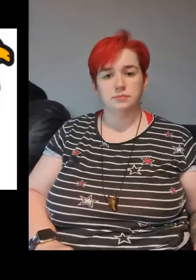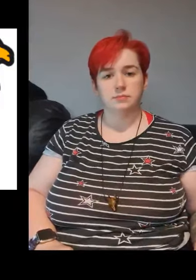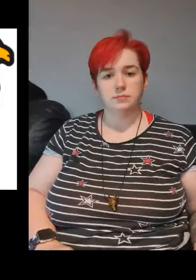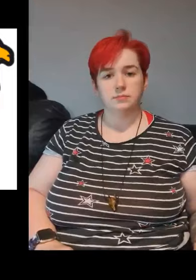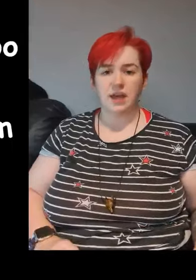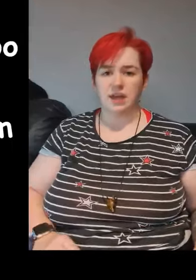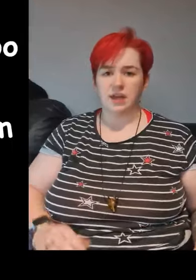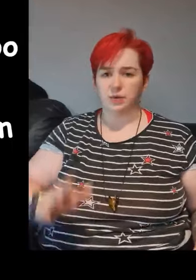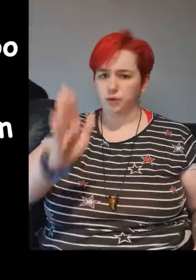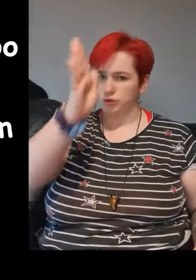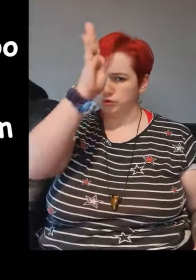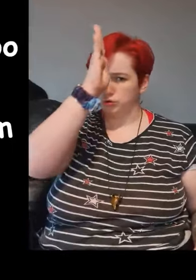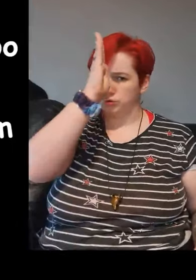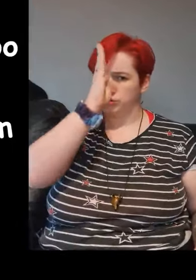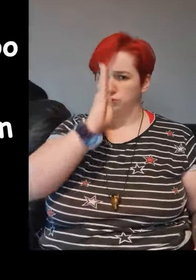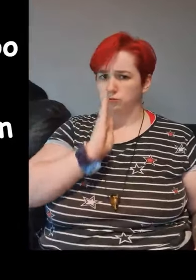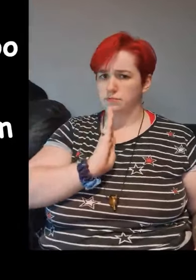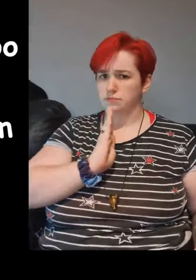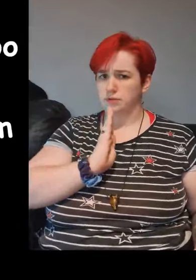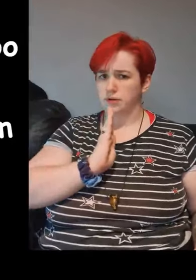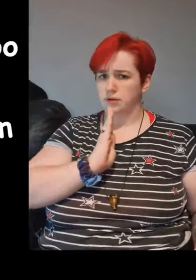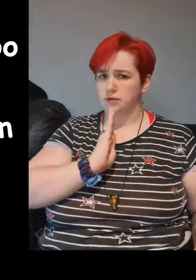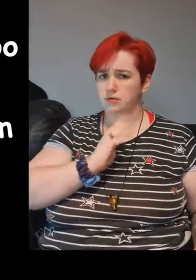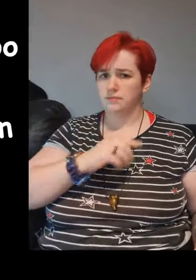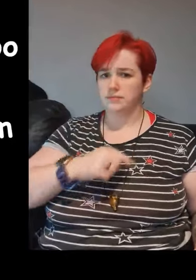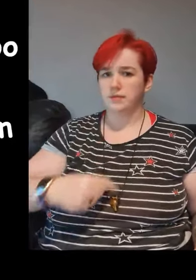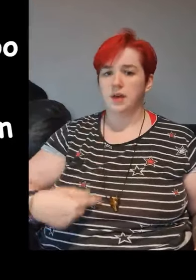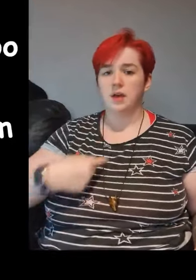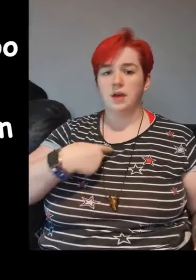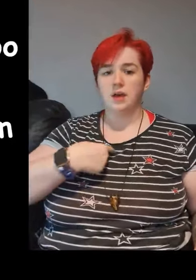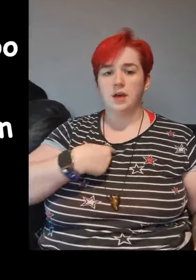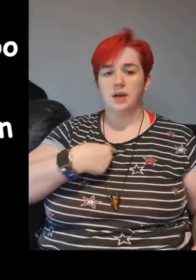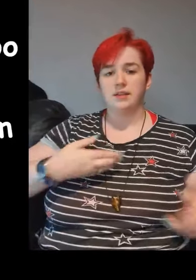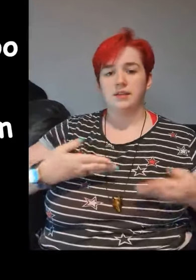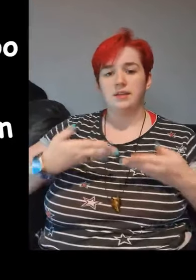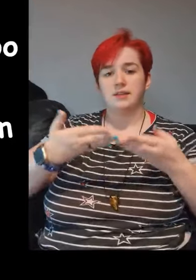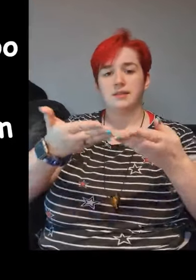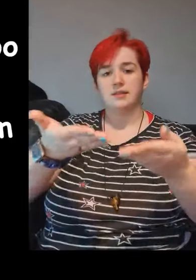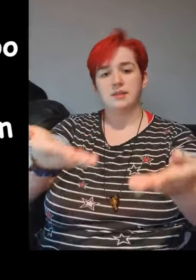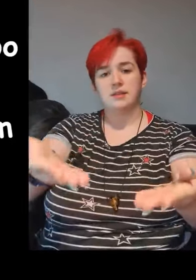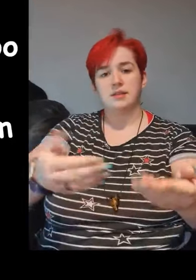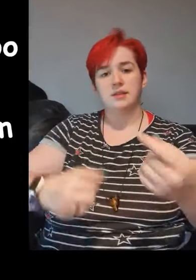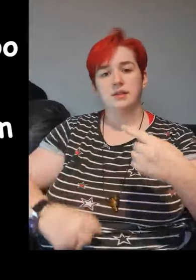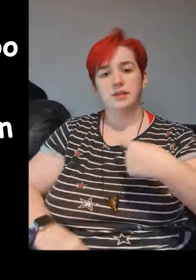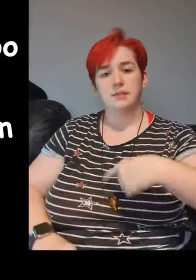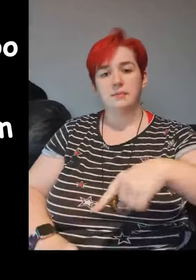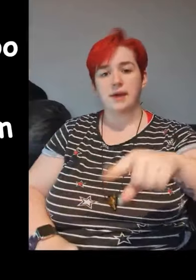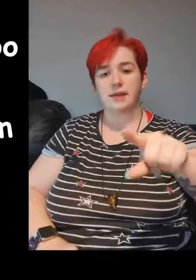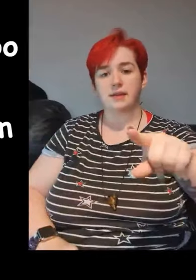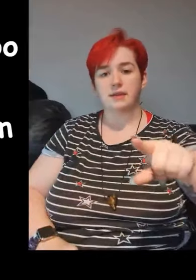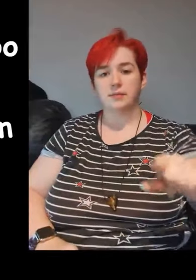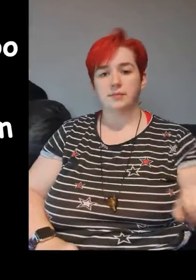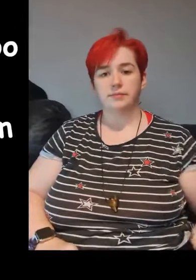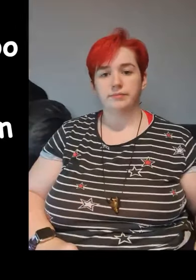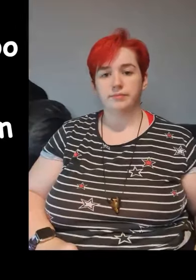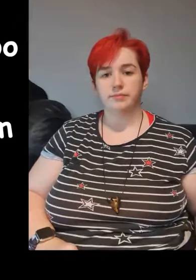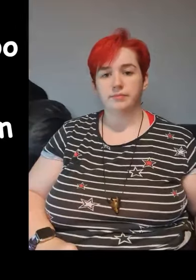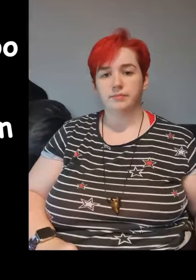he was too grumpy I sent him back